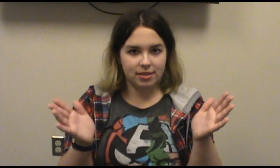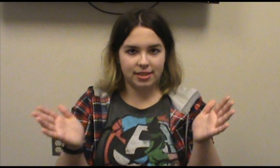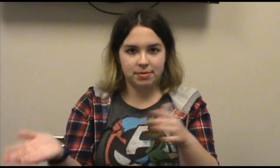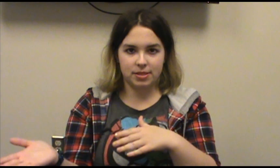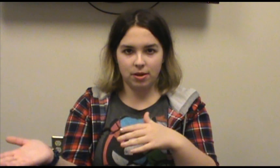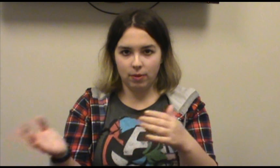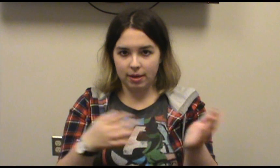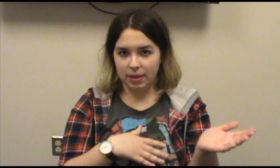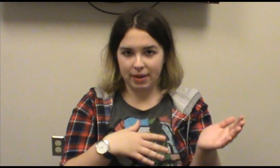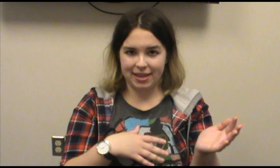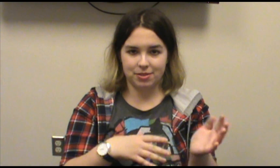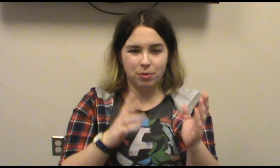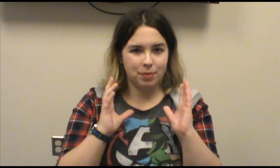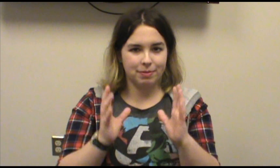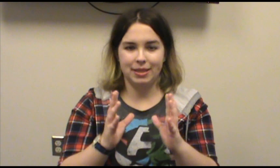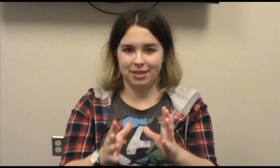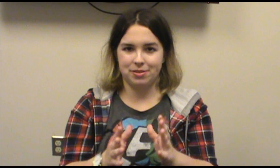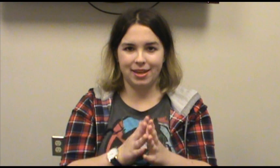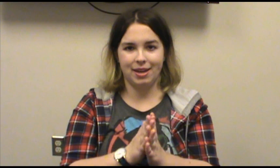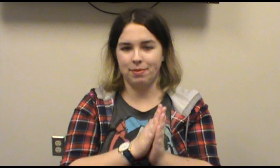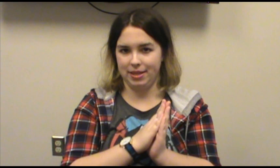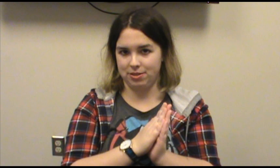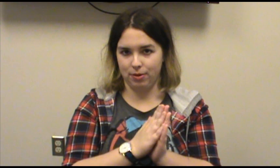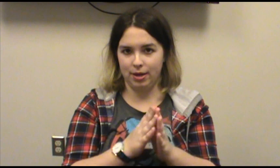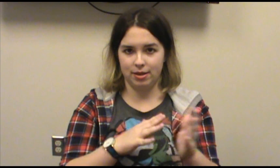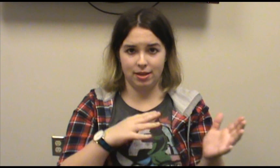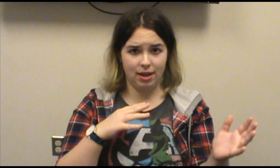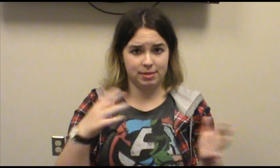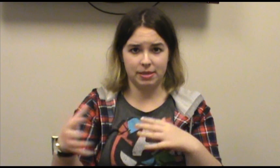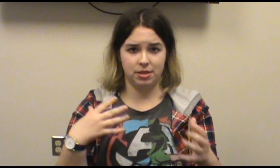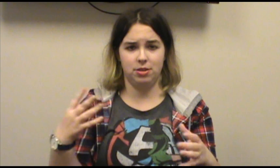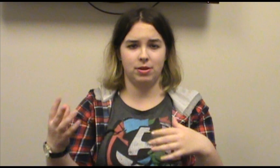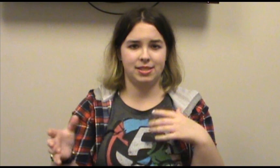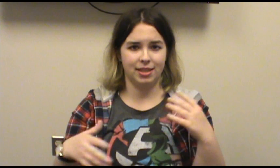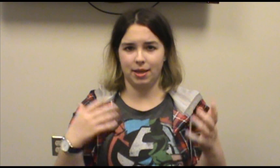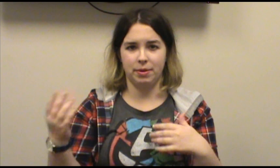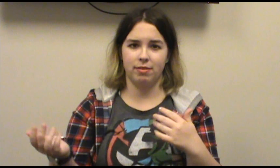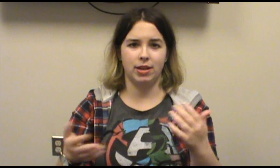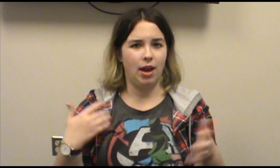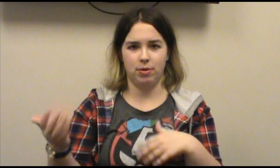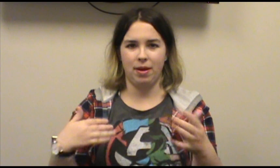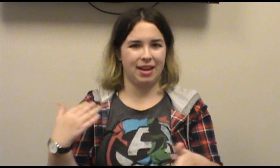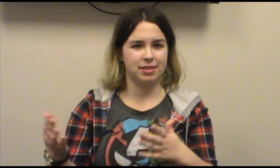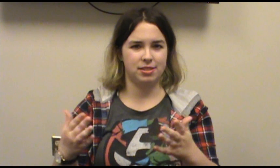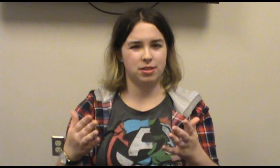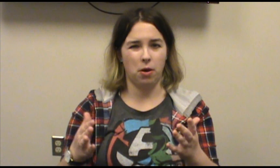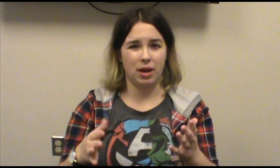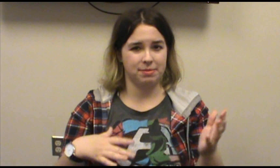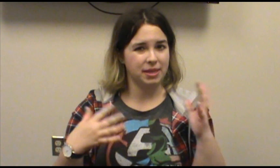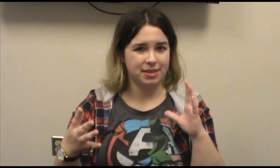the scenes with Snow White being back at school were really interesting and I really enjoyed. I especially enjoyed seeing, like, a bit of an out-of-practice Snow as being a